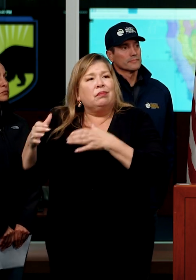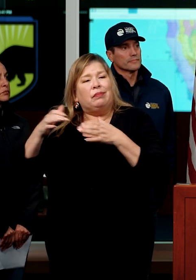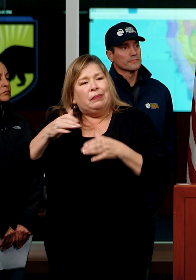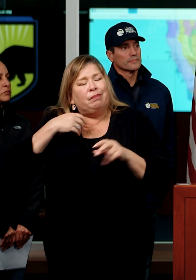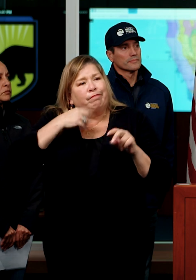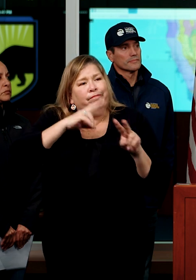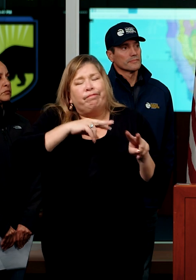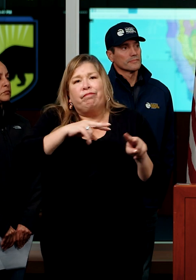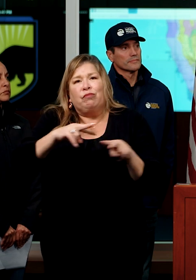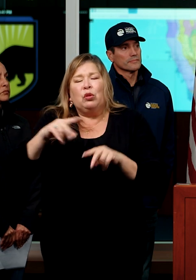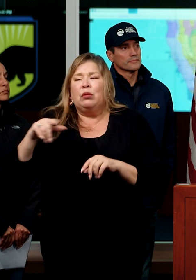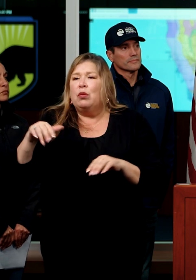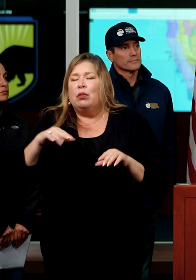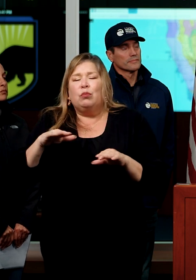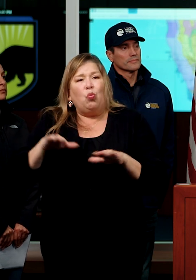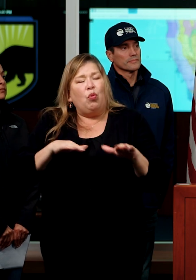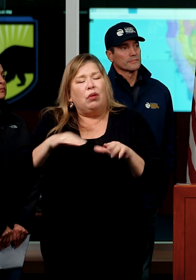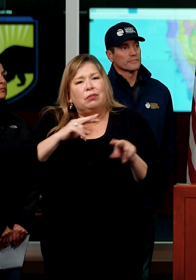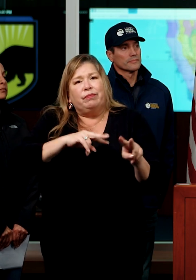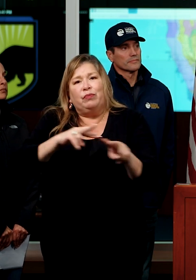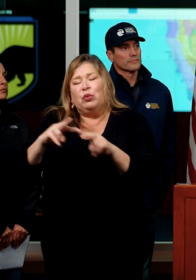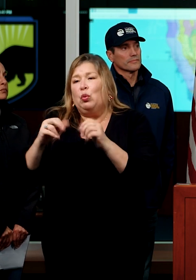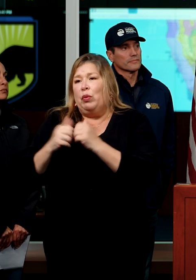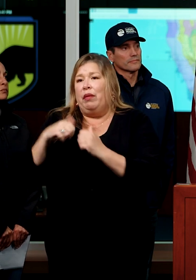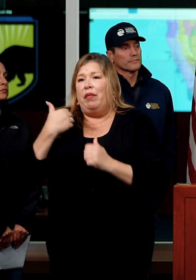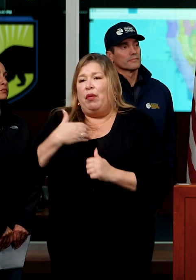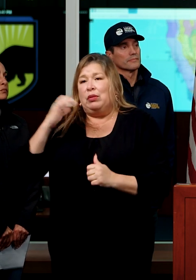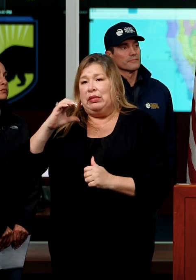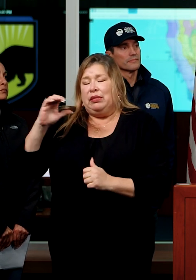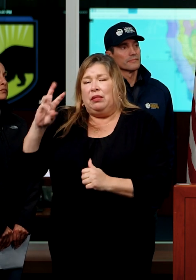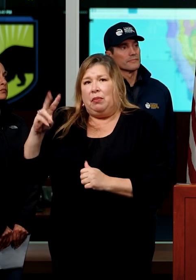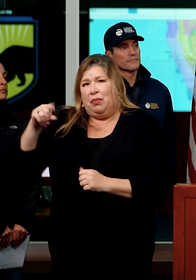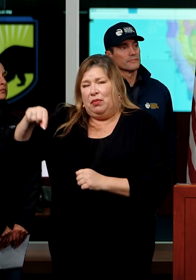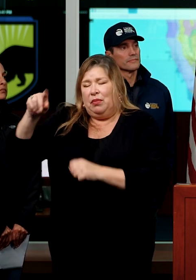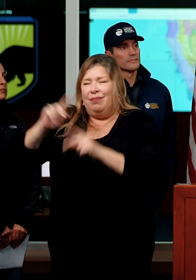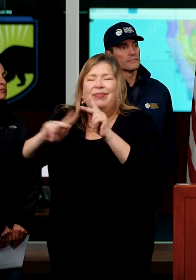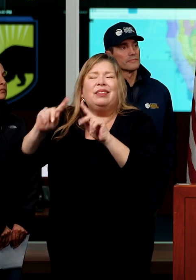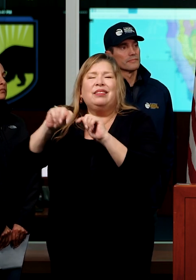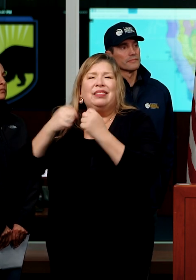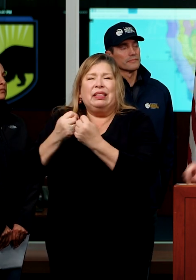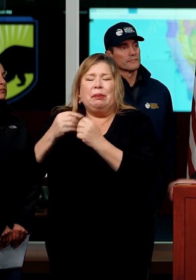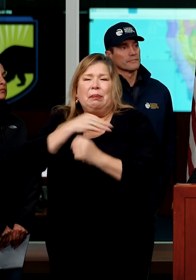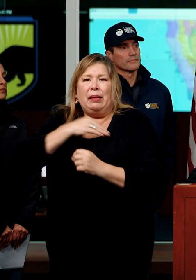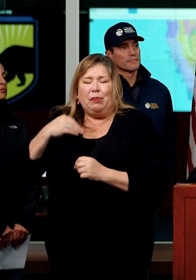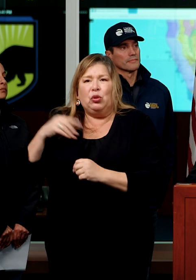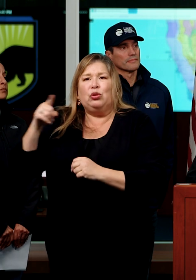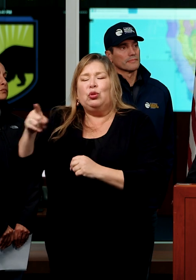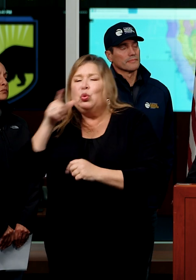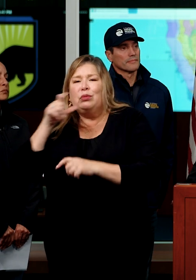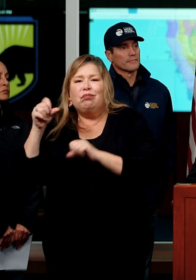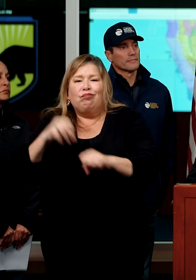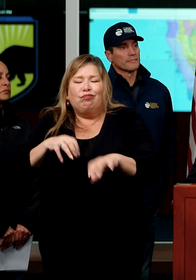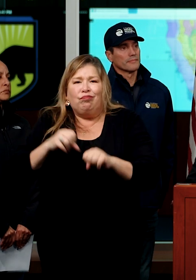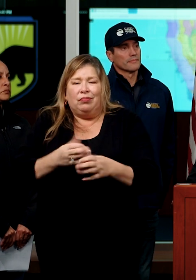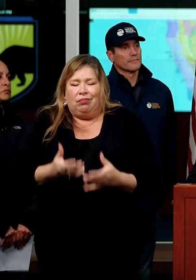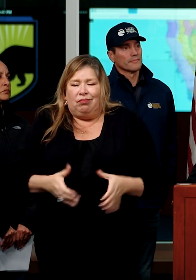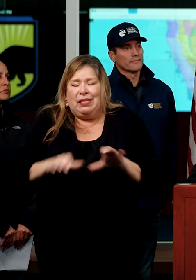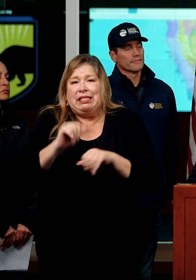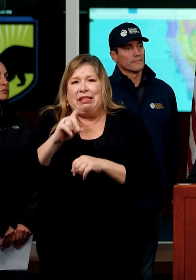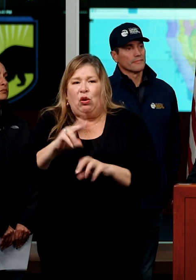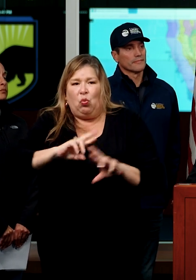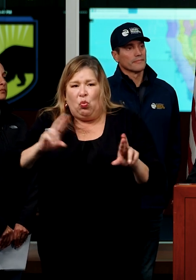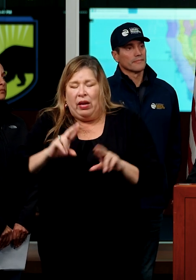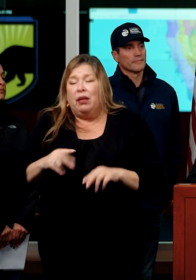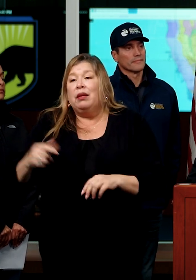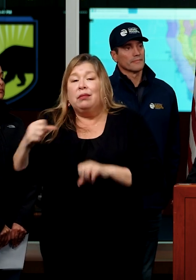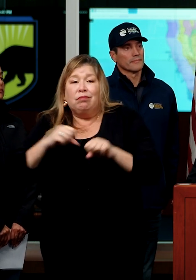some of the sites with our, uh, Conservation Corps team members that were out there filling up sandbags, uh, protecting some